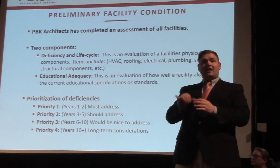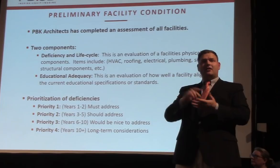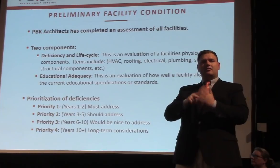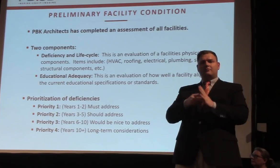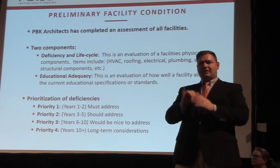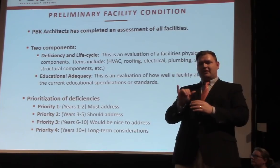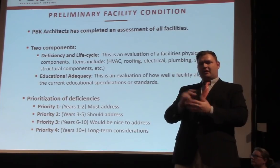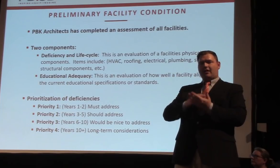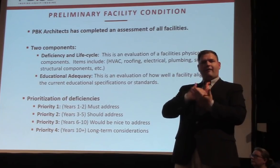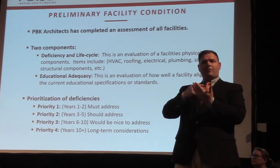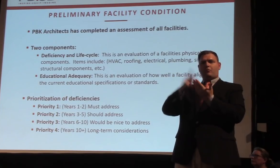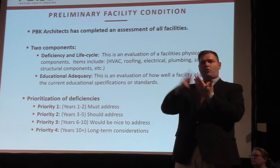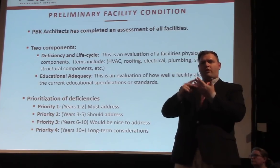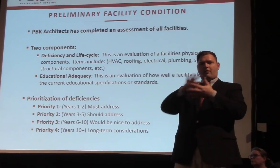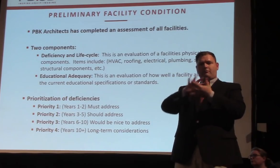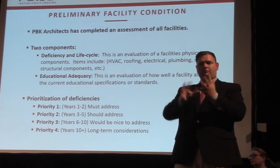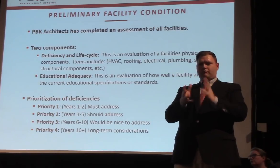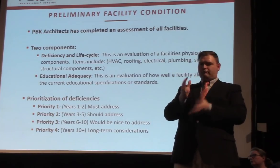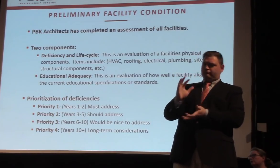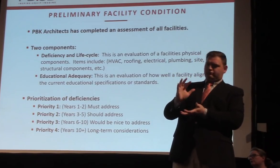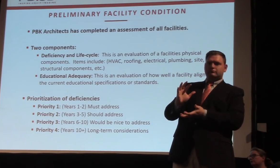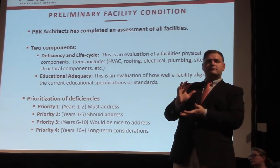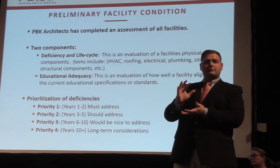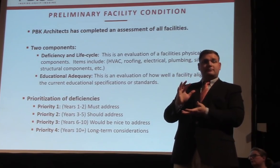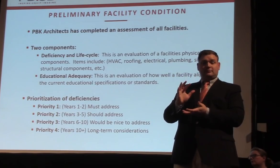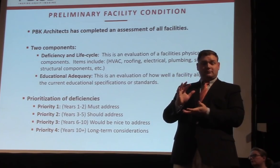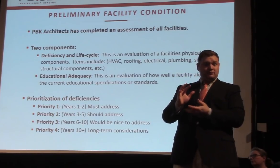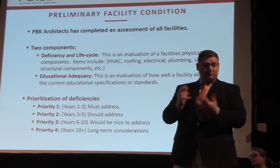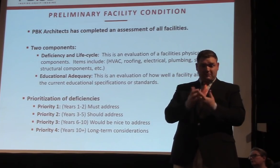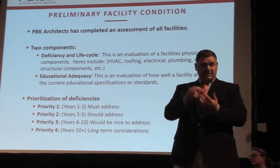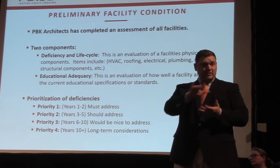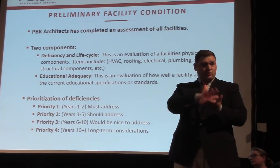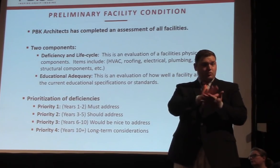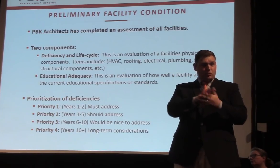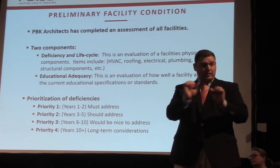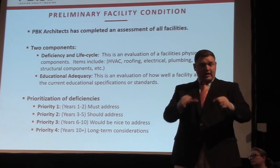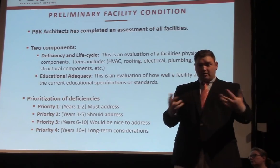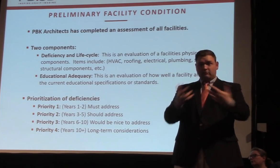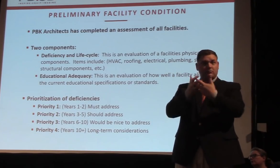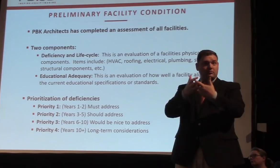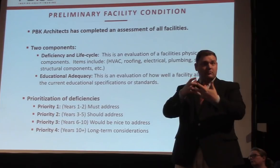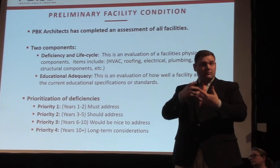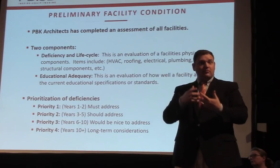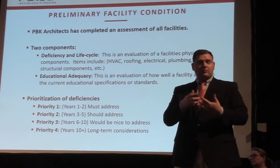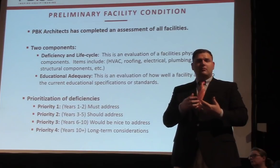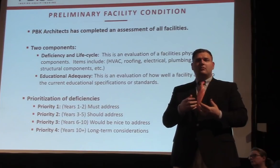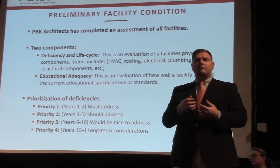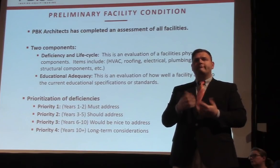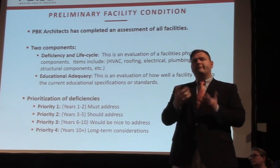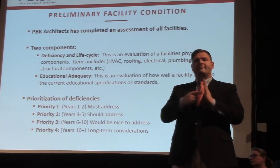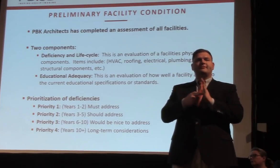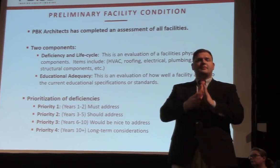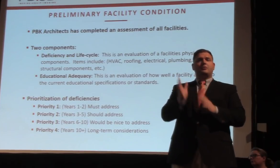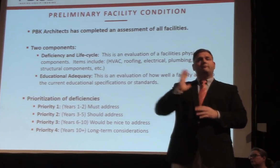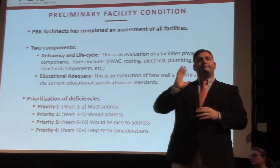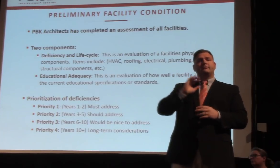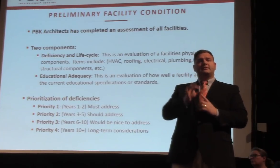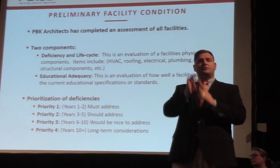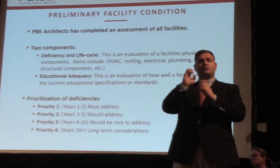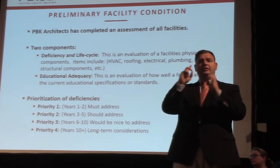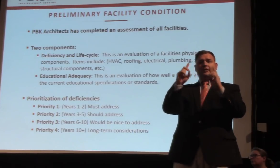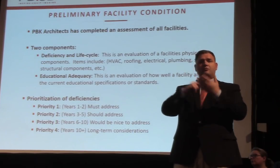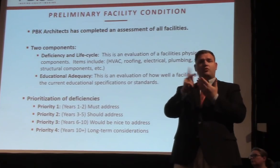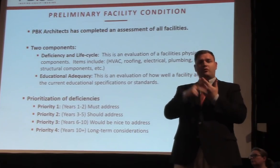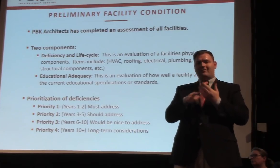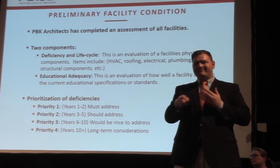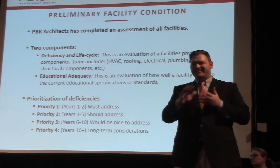And so if you've got a school that was designed in a time where we didn't have the types of special ed programs that we have now, that school may not have those